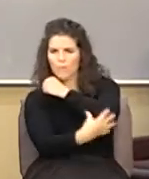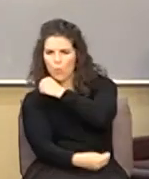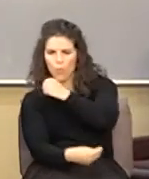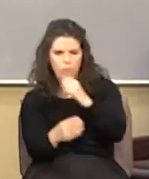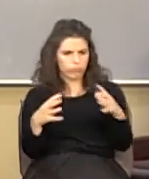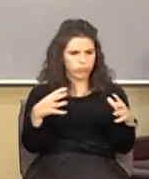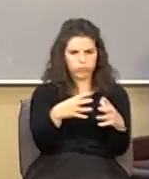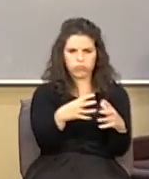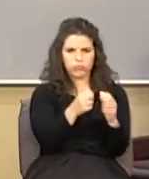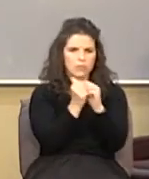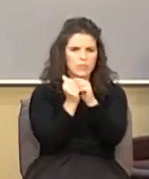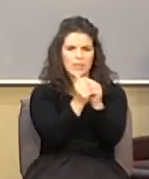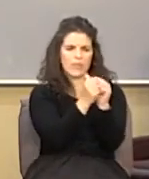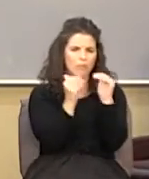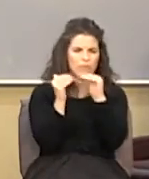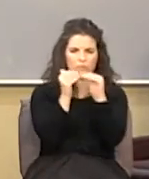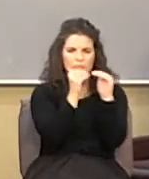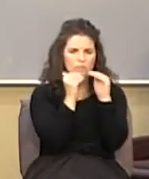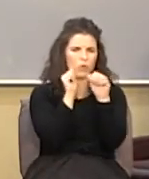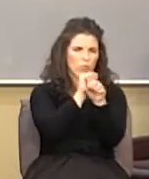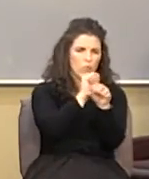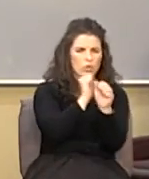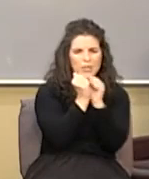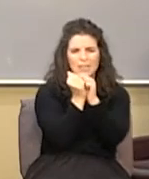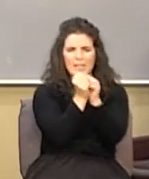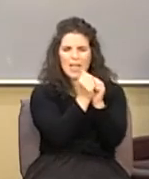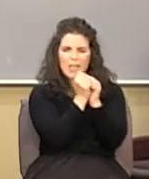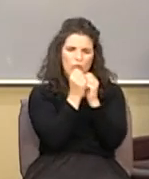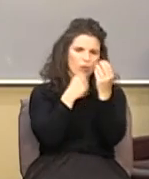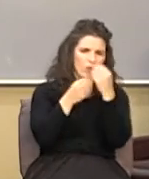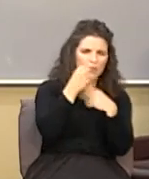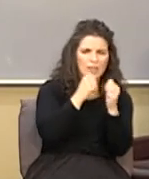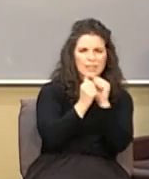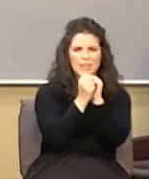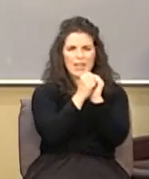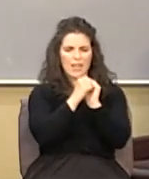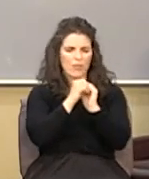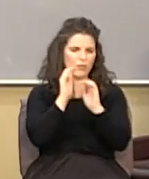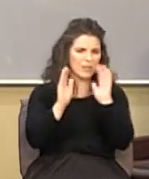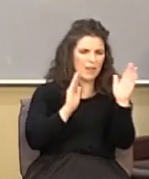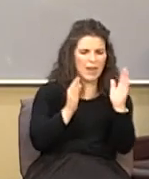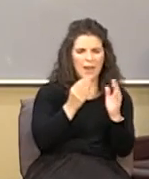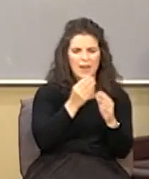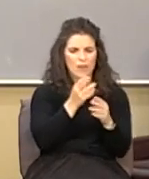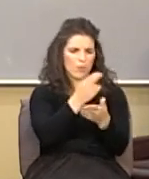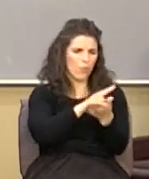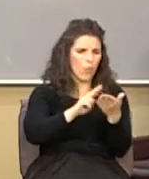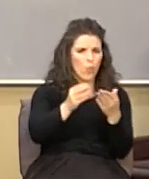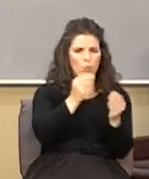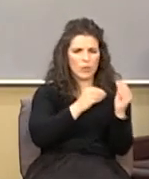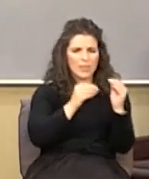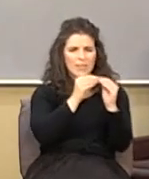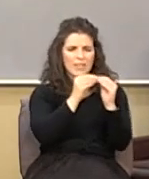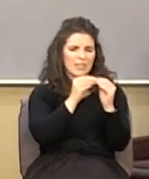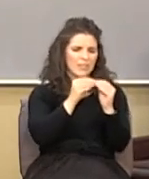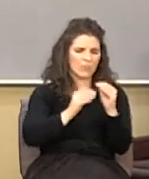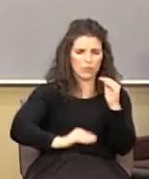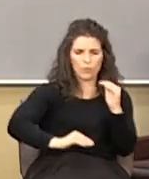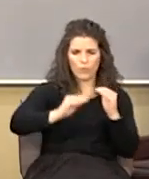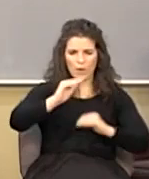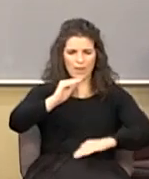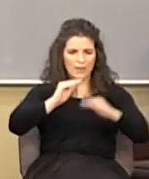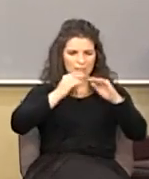and they're eating together they're working together they're greeting one another with a holy kiss they're raising their children together they're care of one another